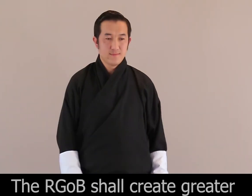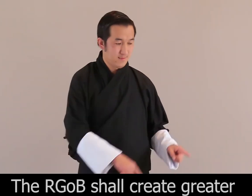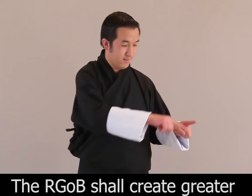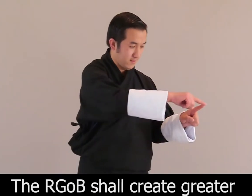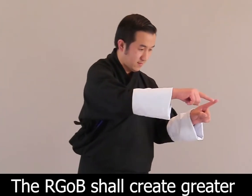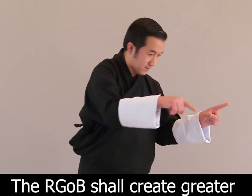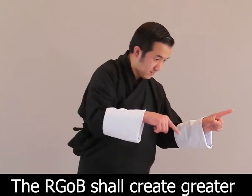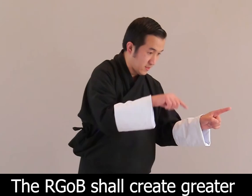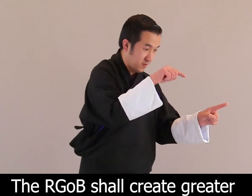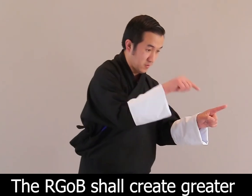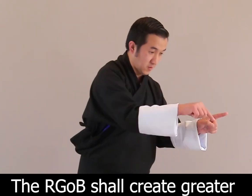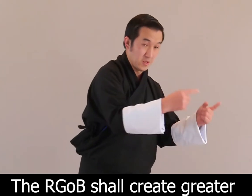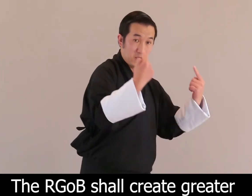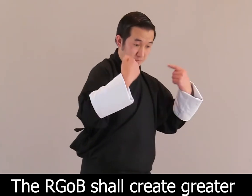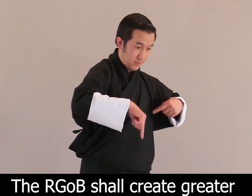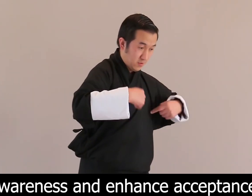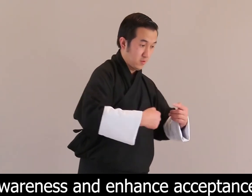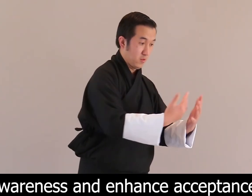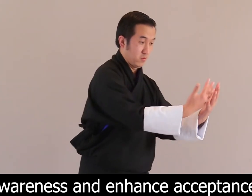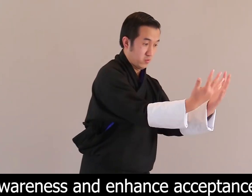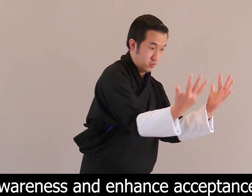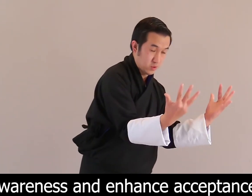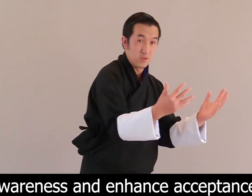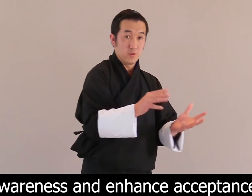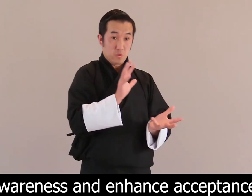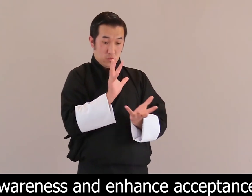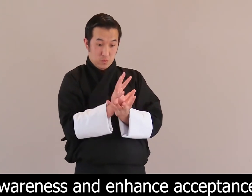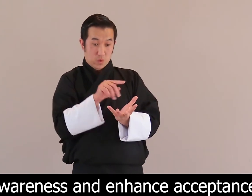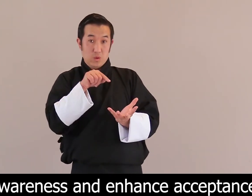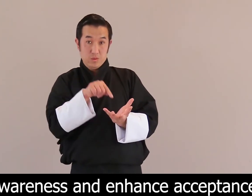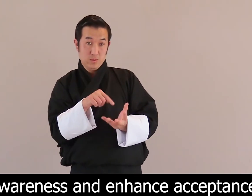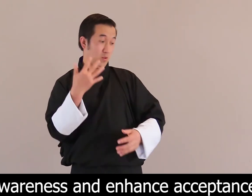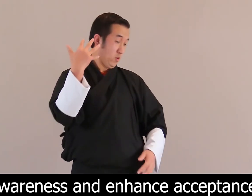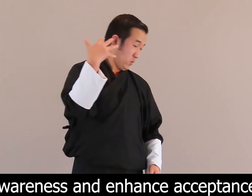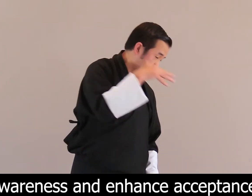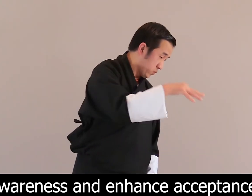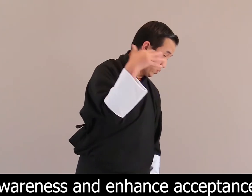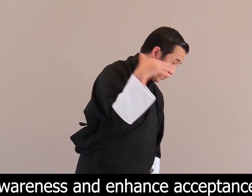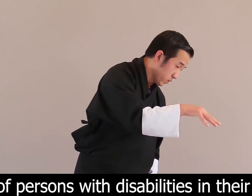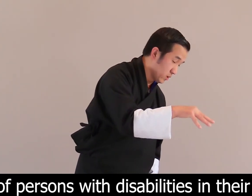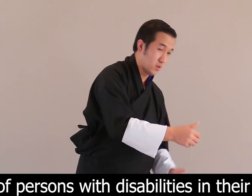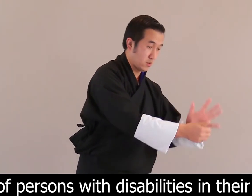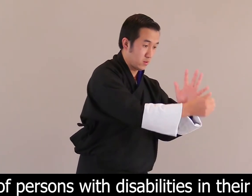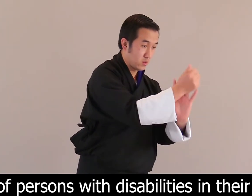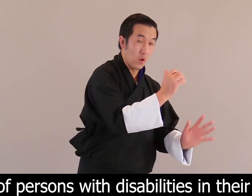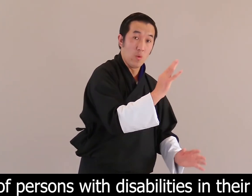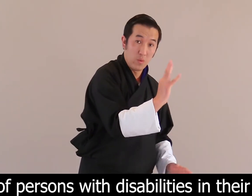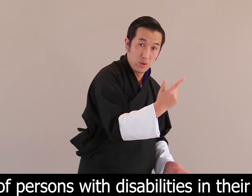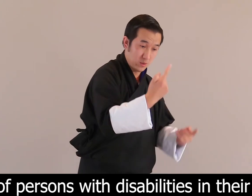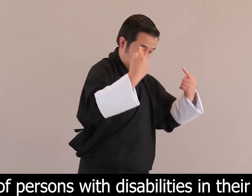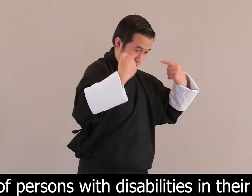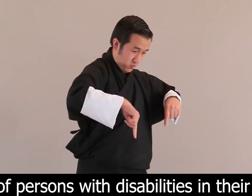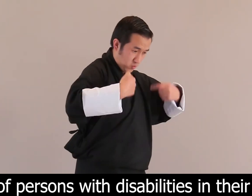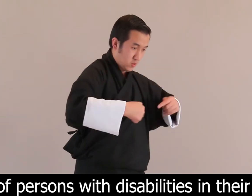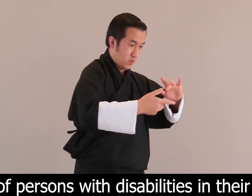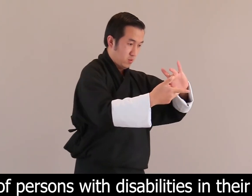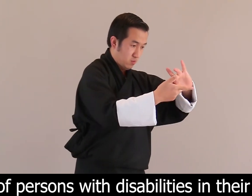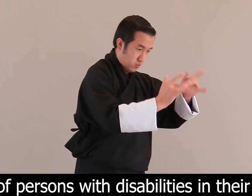The Royal Government of Bhutan shall create greater awareness and enhance acceptance of persons with